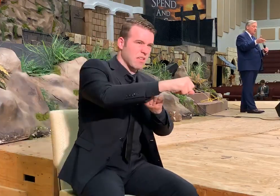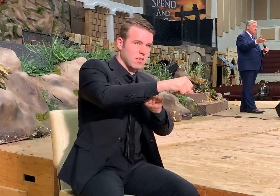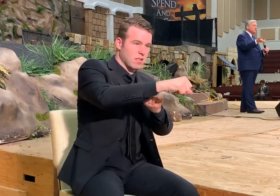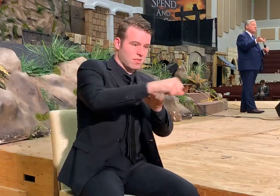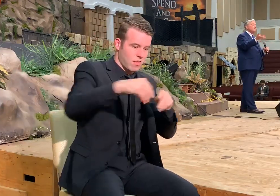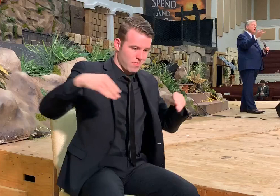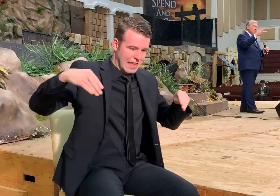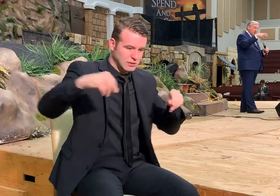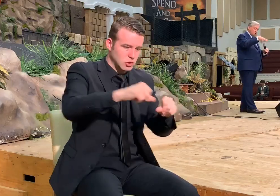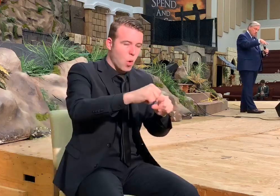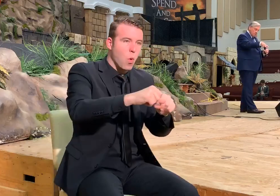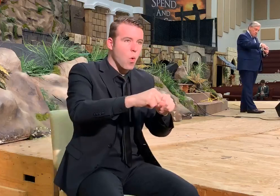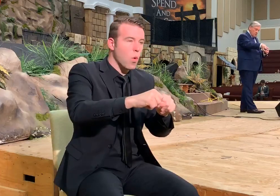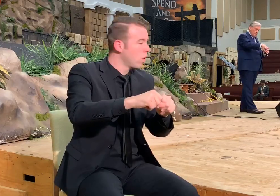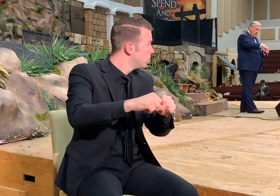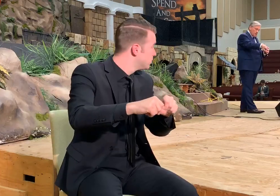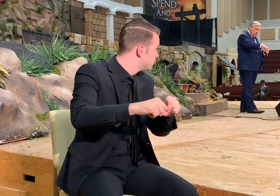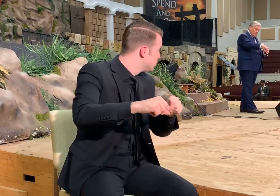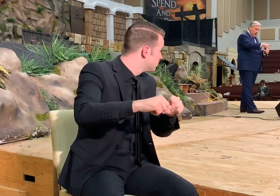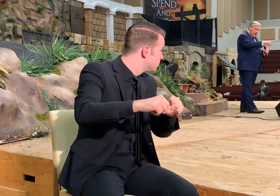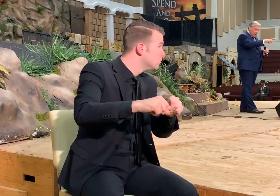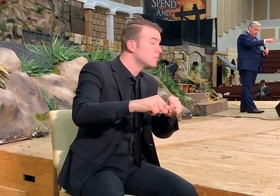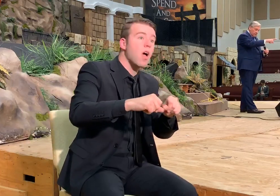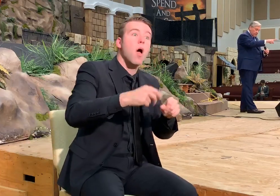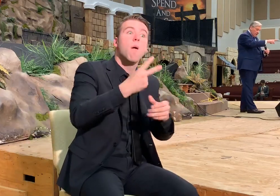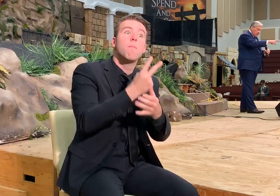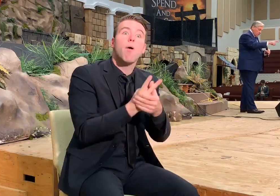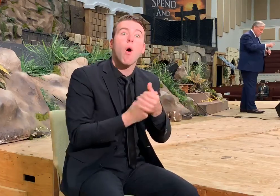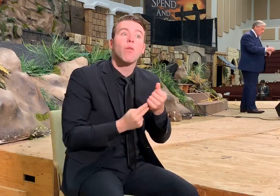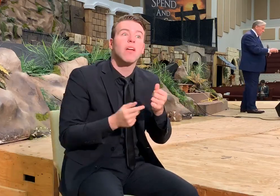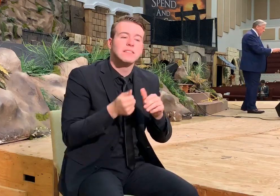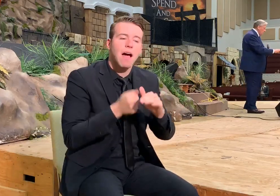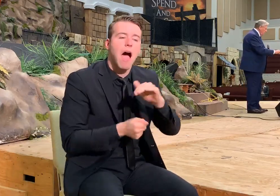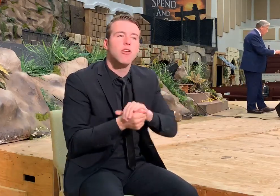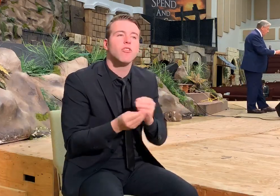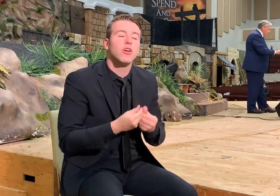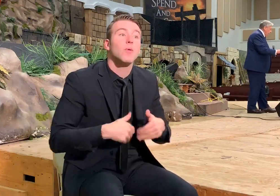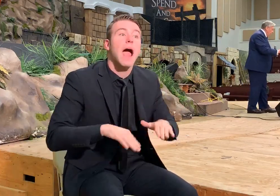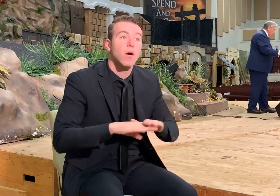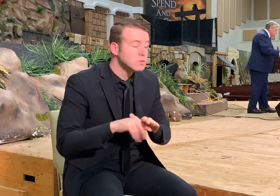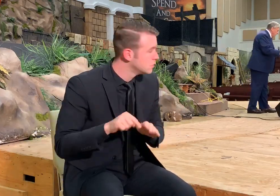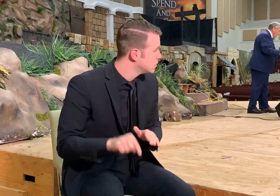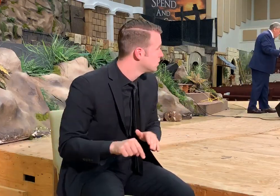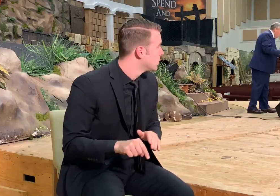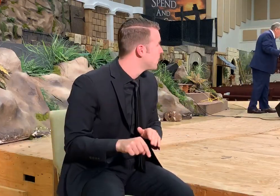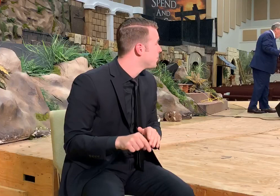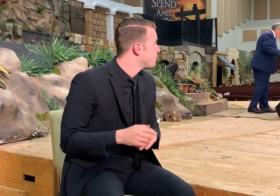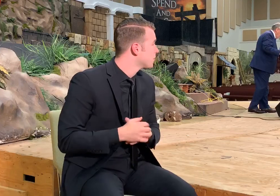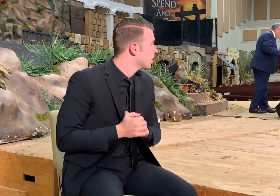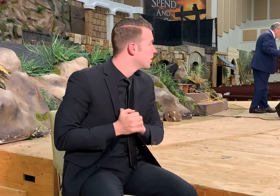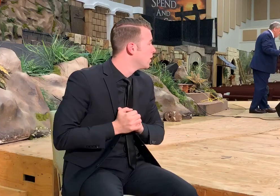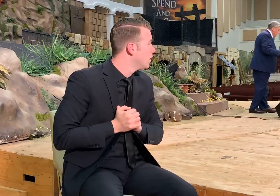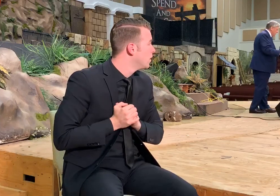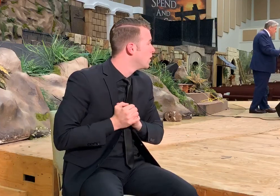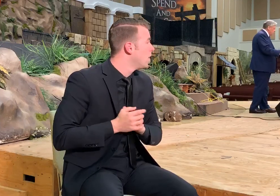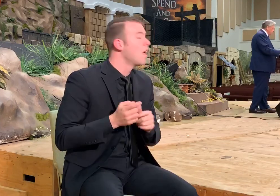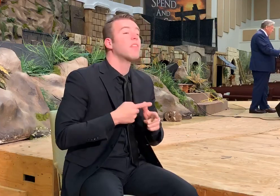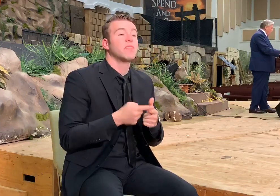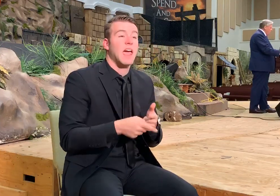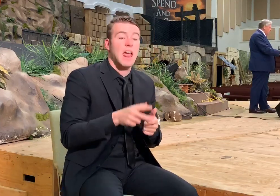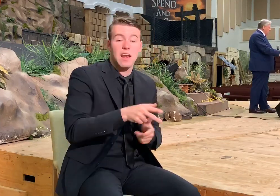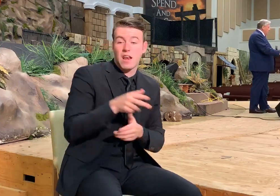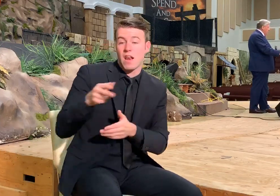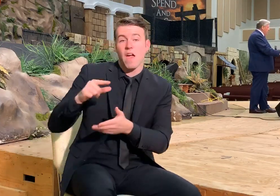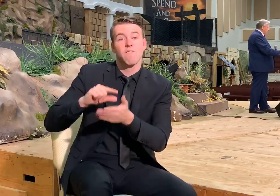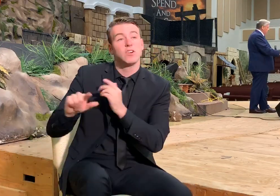sown underground. Thank you. Amen. And so then look at verse